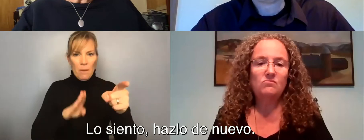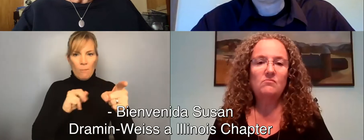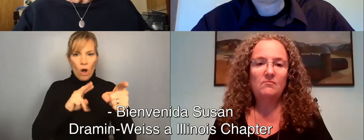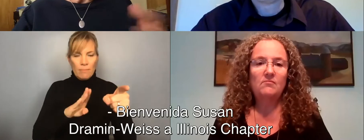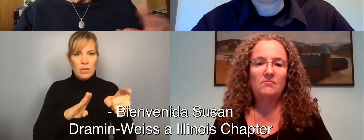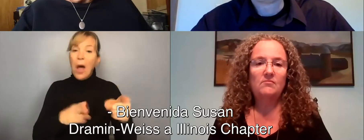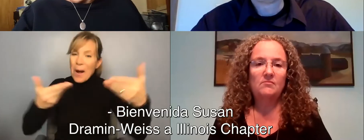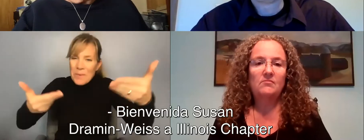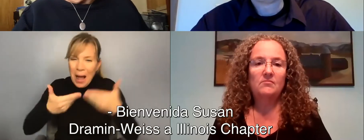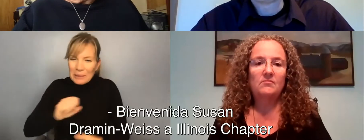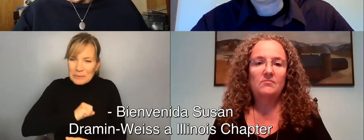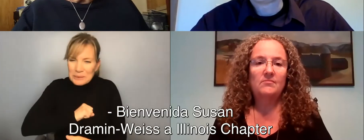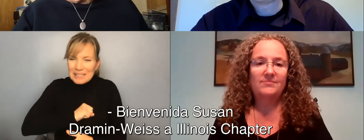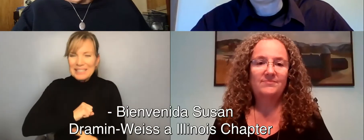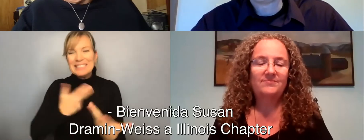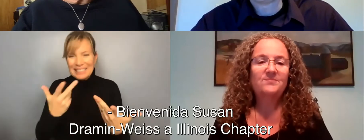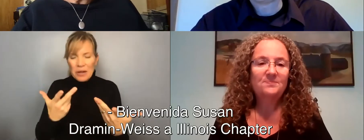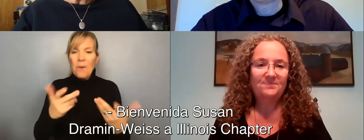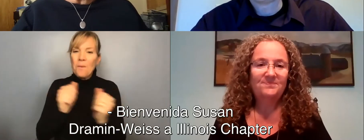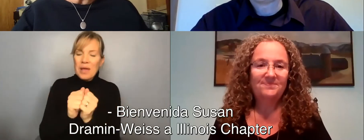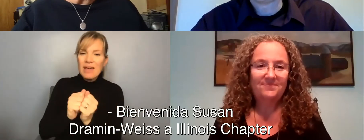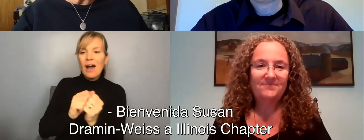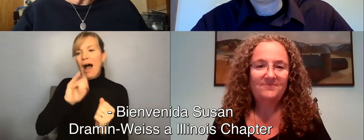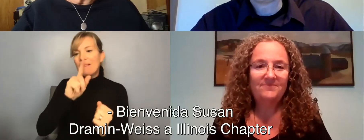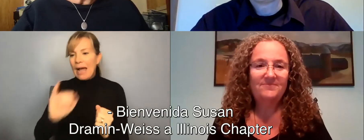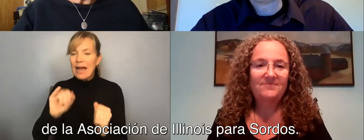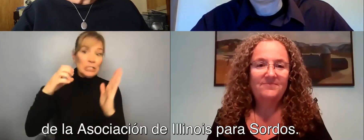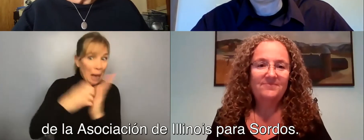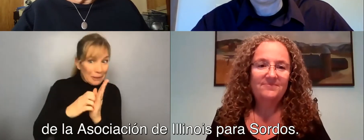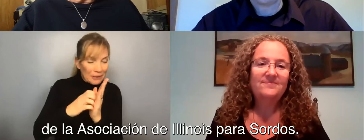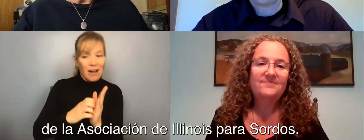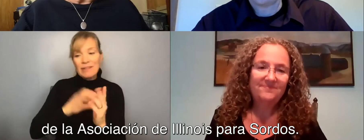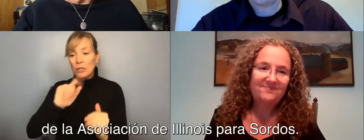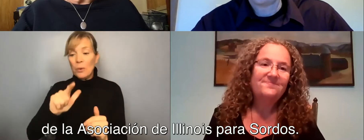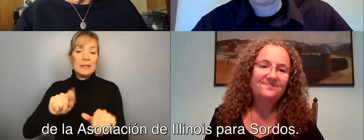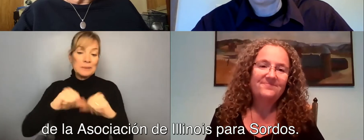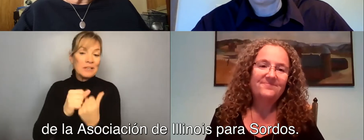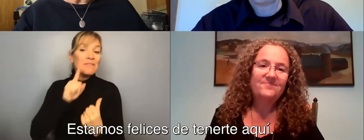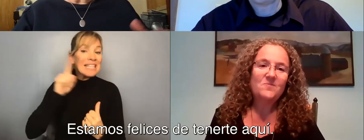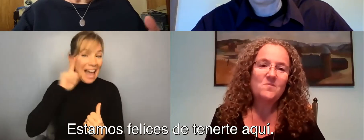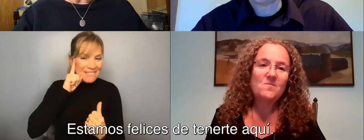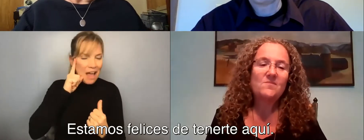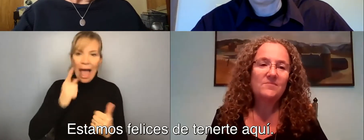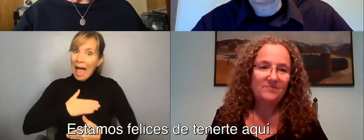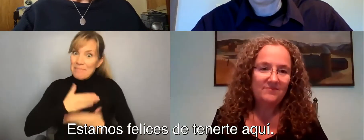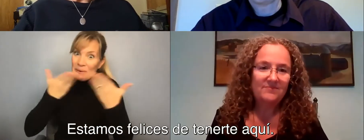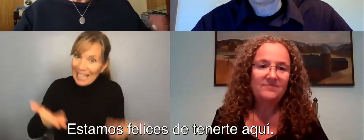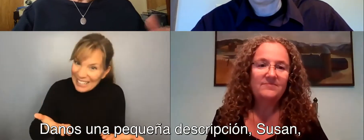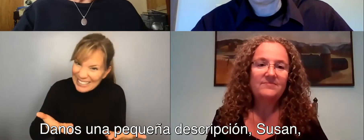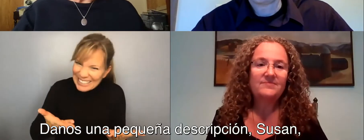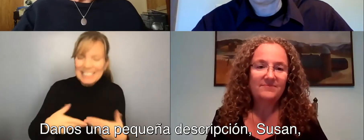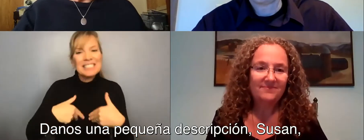Welcome, Susan Dramon-Wise with the Illini Chapter of the Illinois Association for the Deaf. We're happy to have you here.